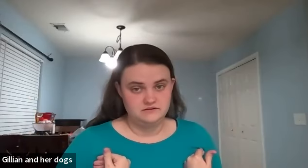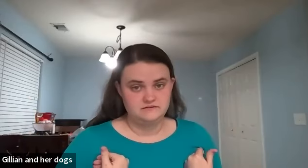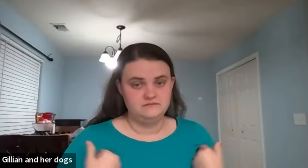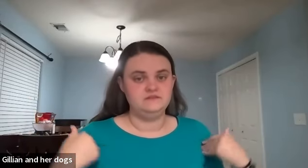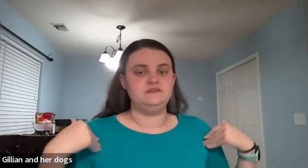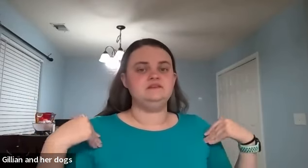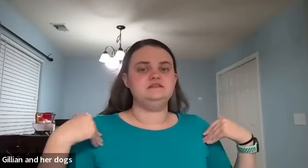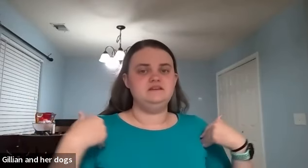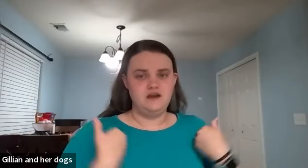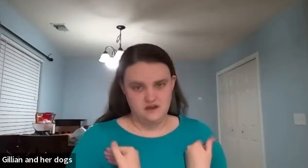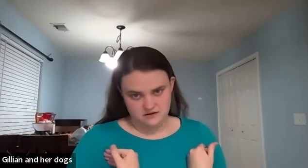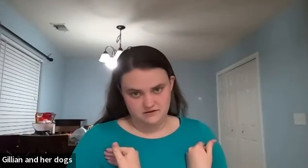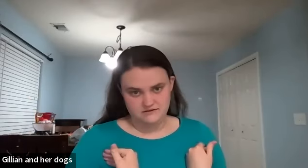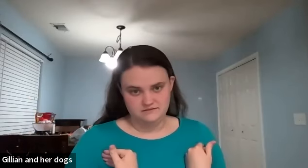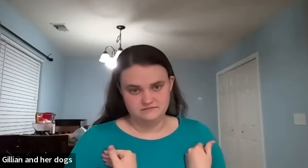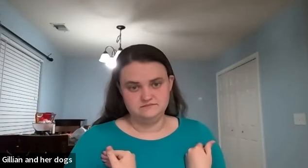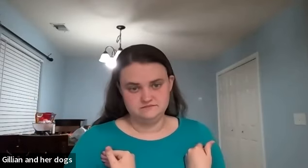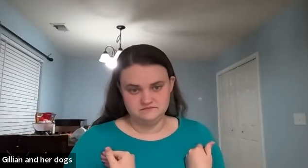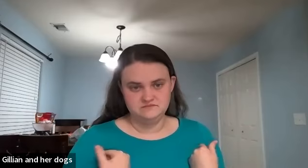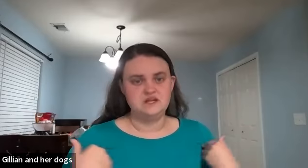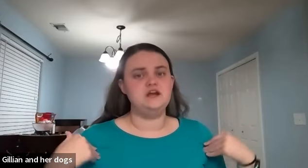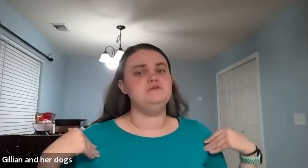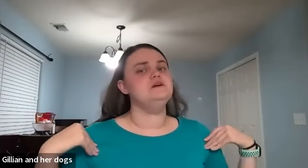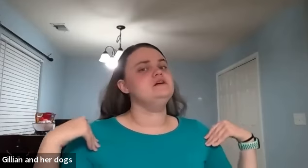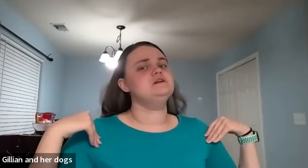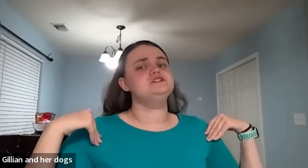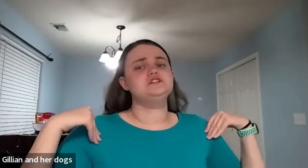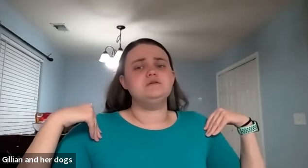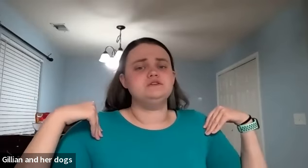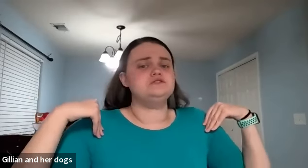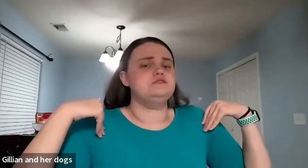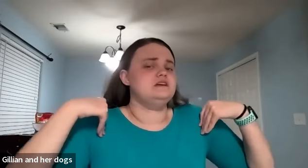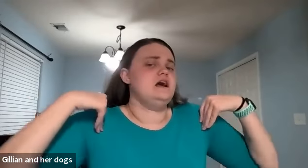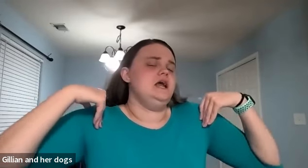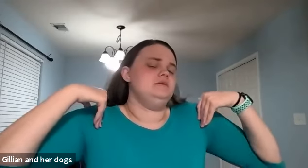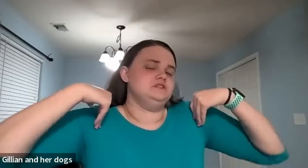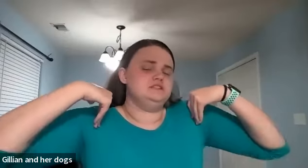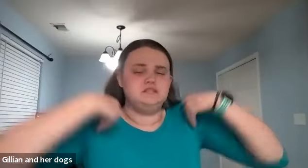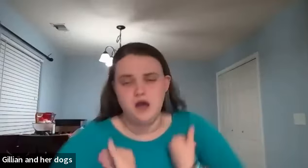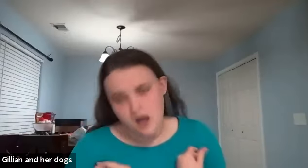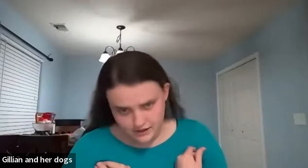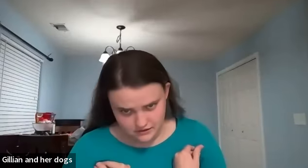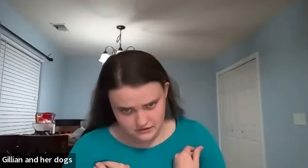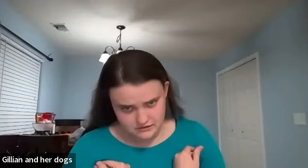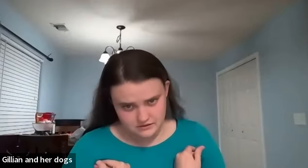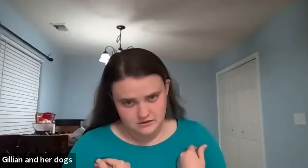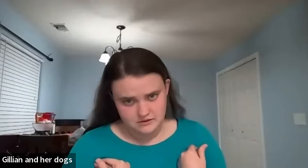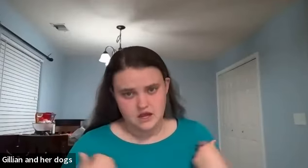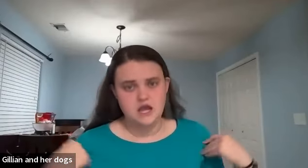tired mm-hmm and i really want to show with those shoulders like i am just tired i